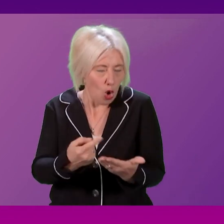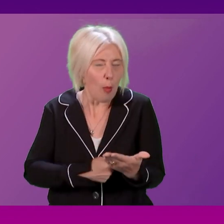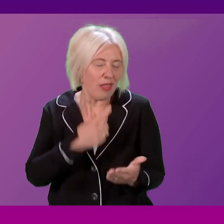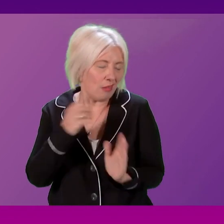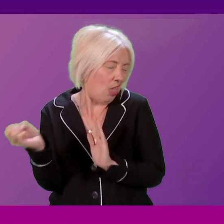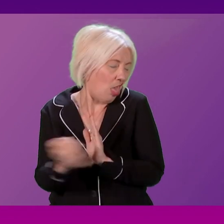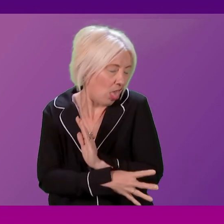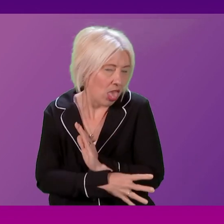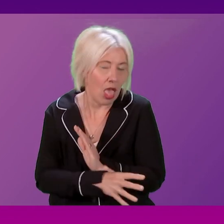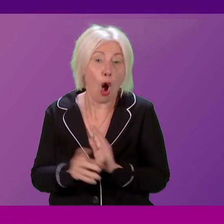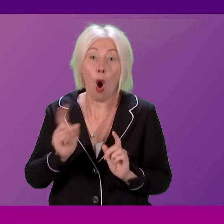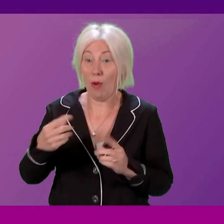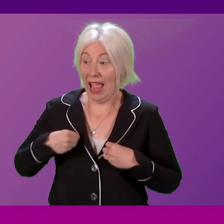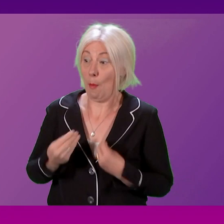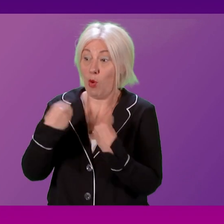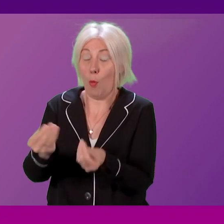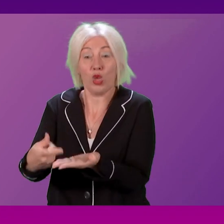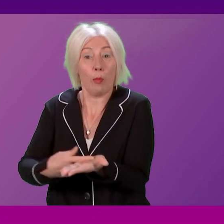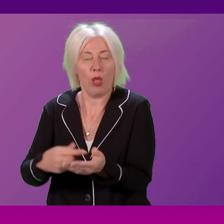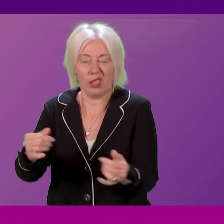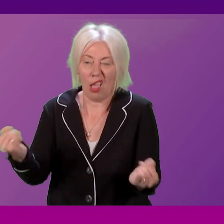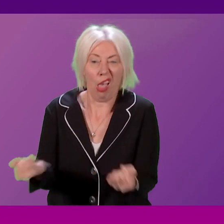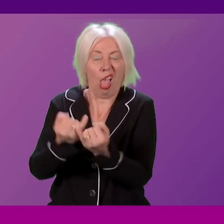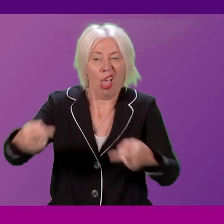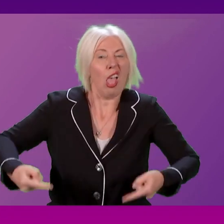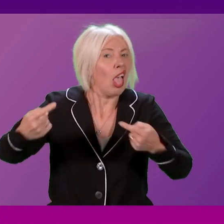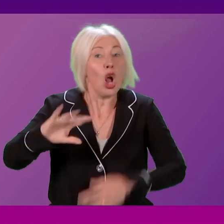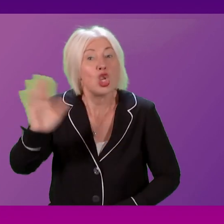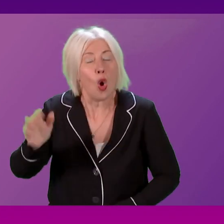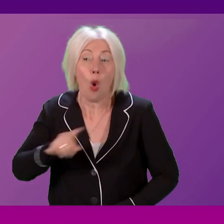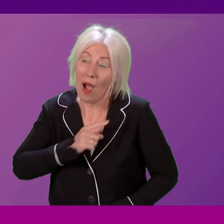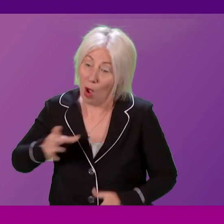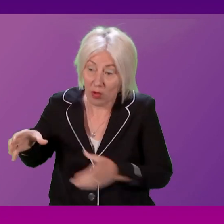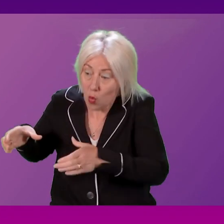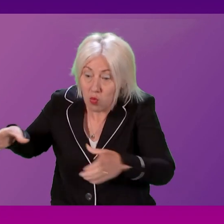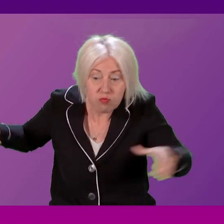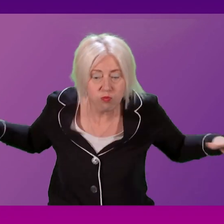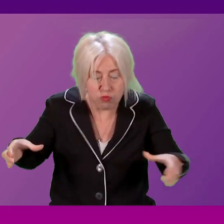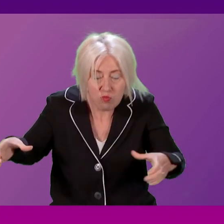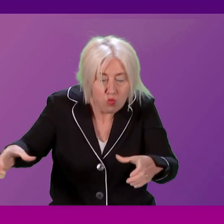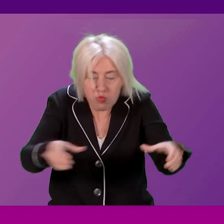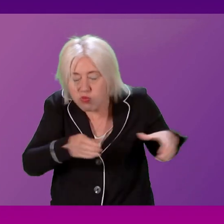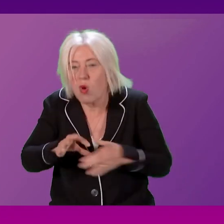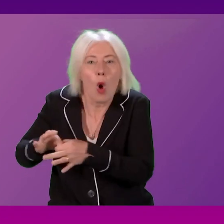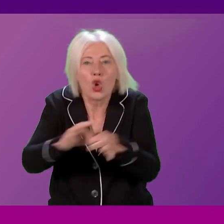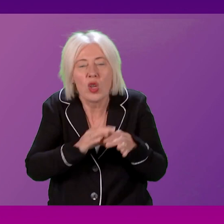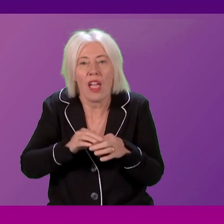oppose those policies that we bring forward and support us, because collective action is needed to tackle the climate emergency.